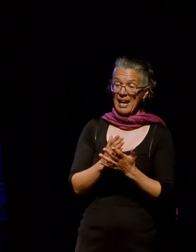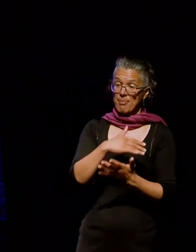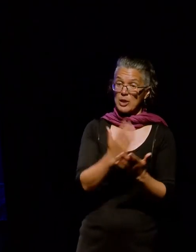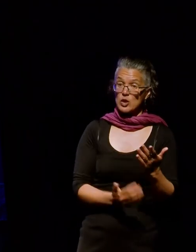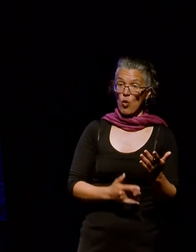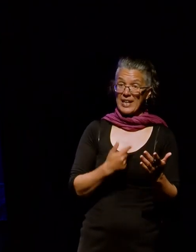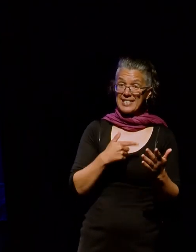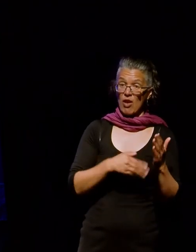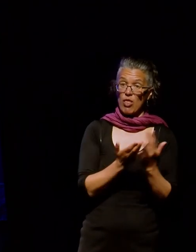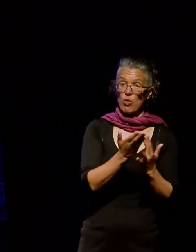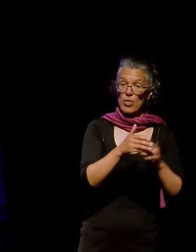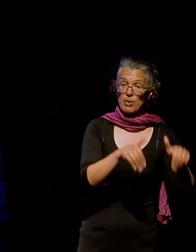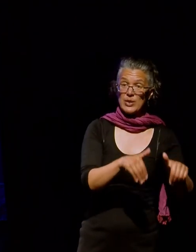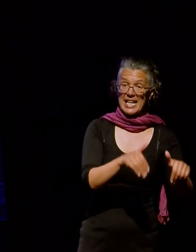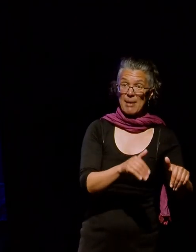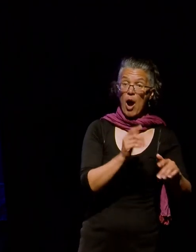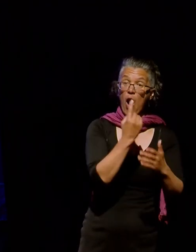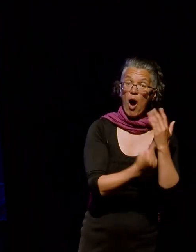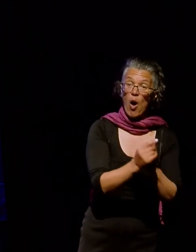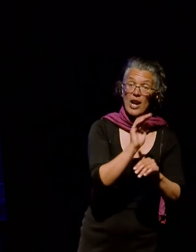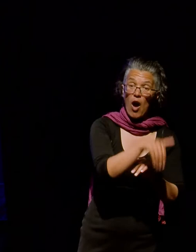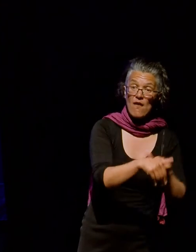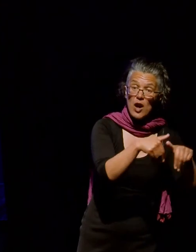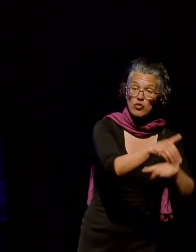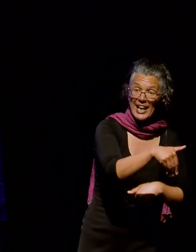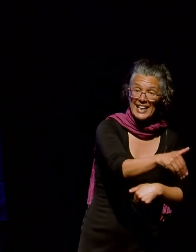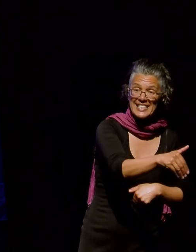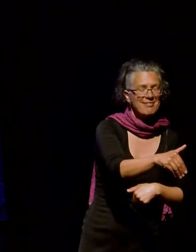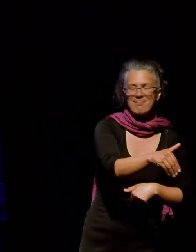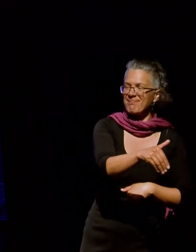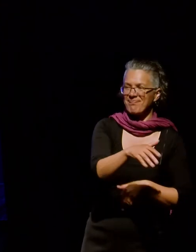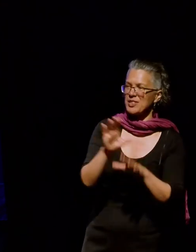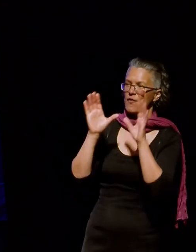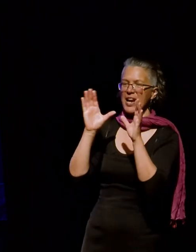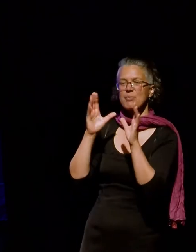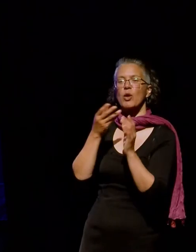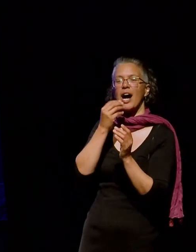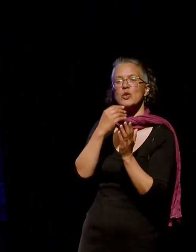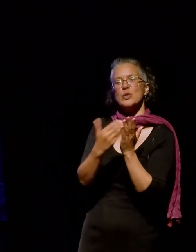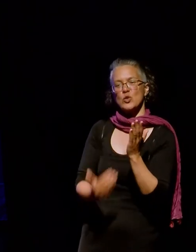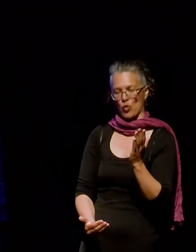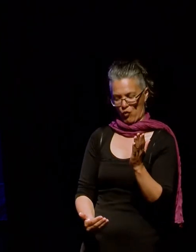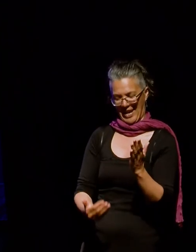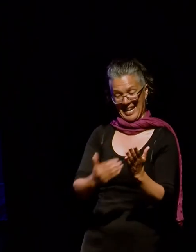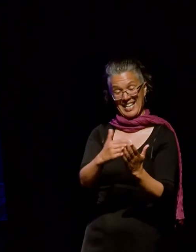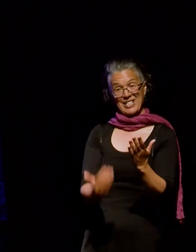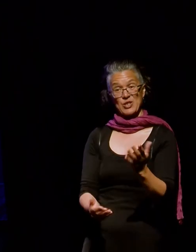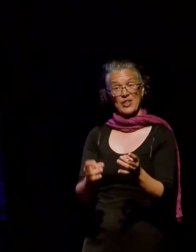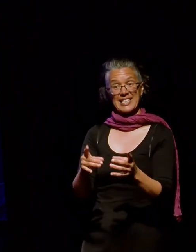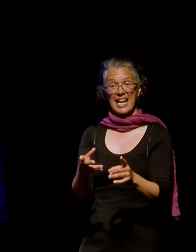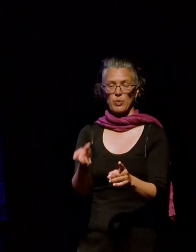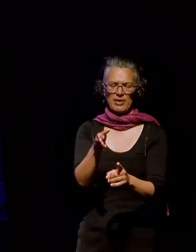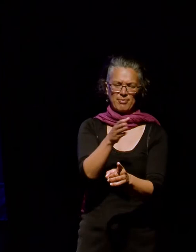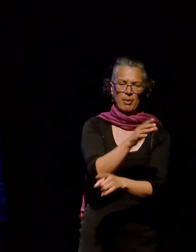And I thought the best way that I could actually talk about what we did in terms of Facebook was to tell a story. So the story starts in 1900.